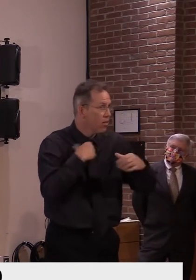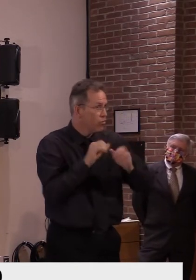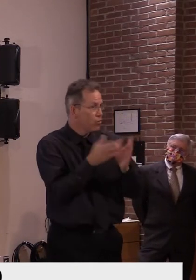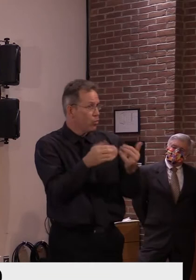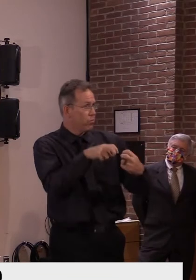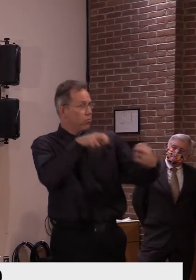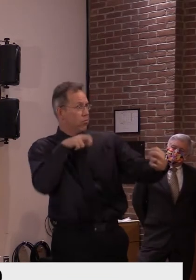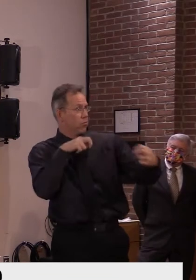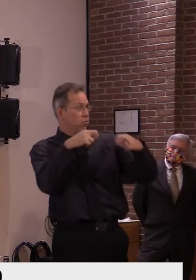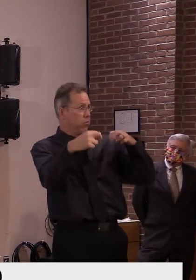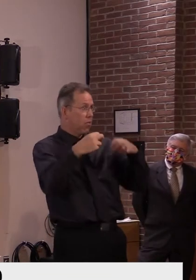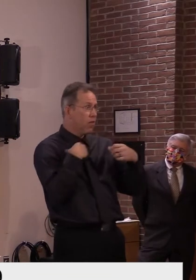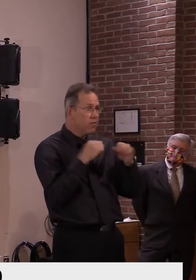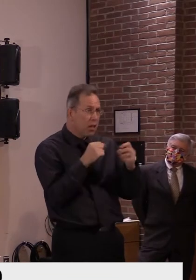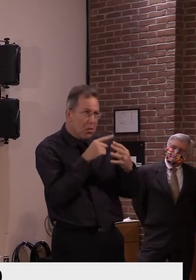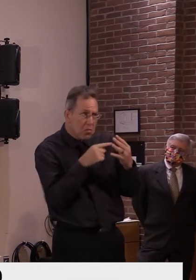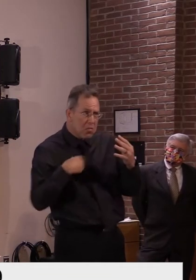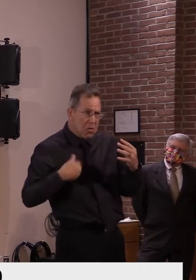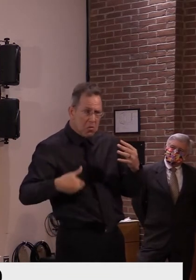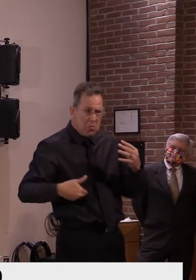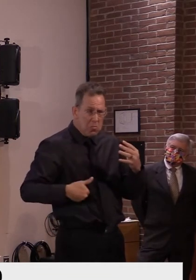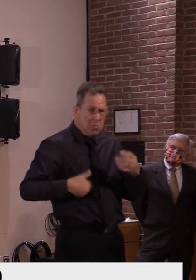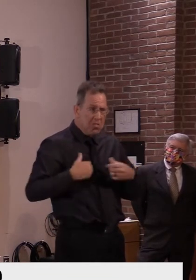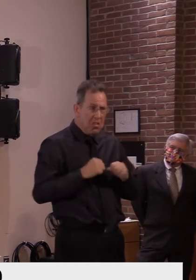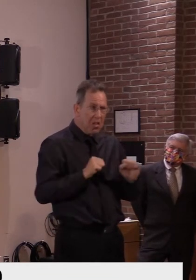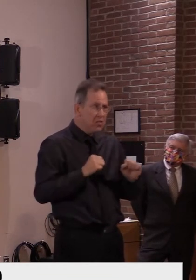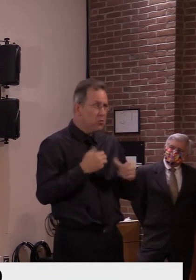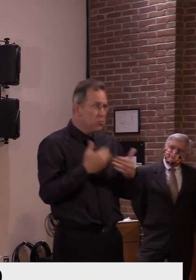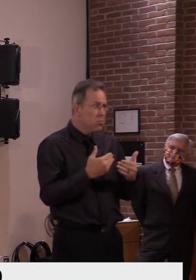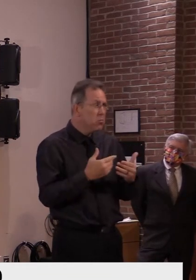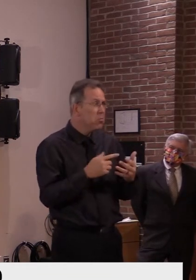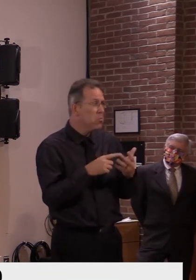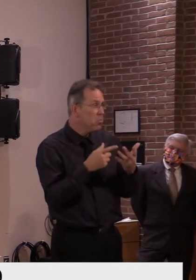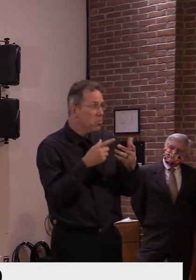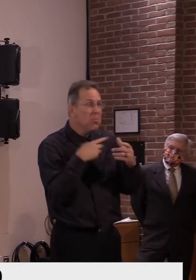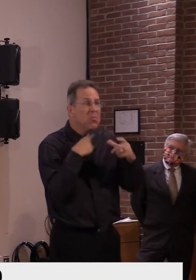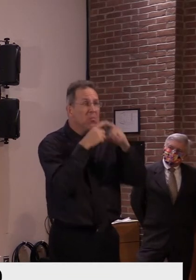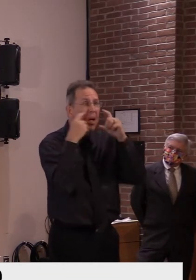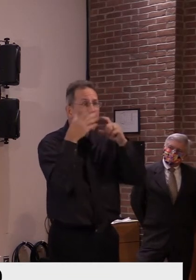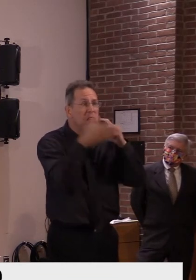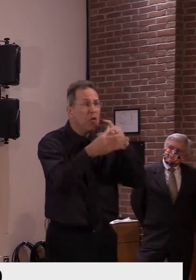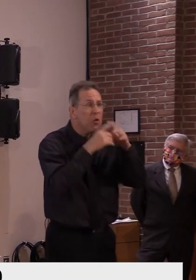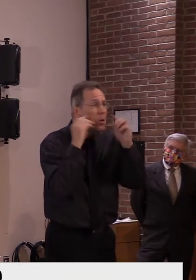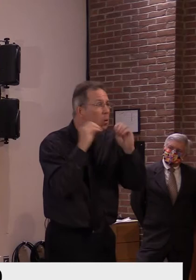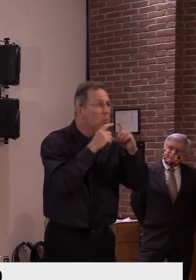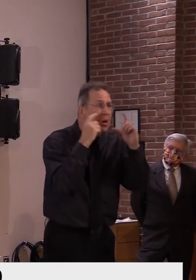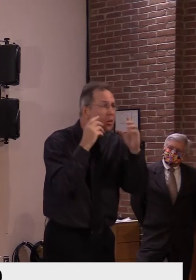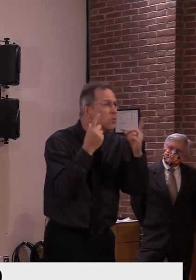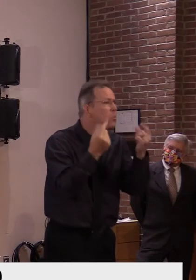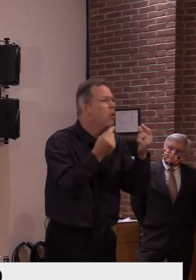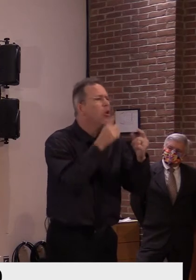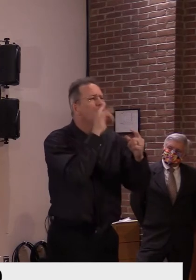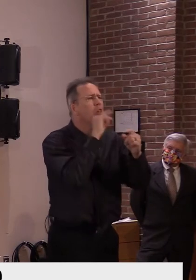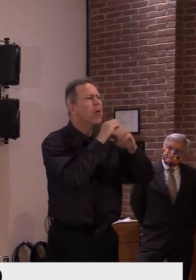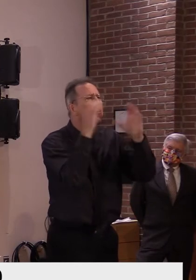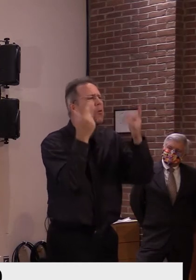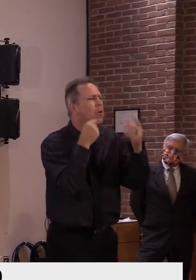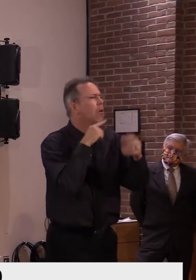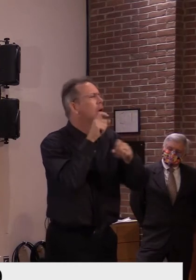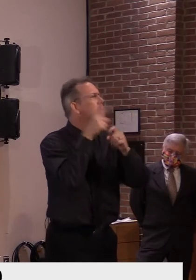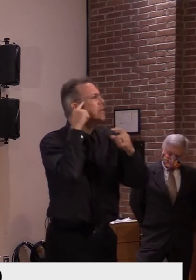wearing masks reliably? Will there be room in that area for people to distance? Will the ventilation be adequate?